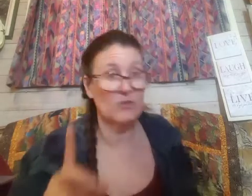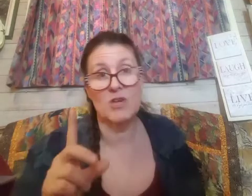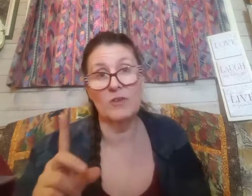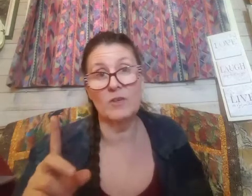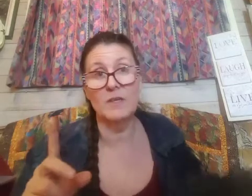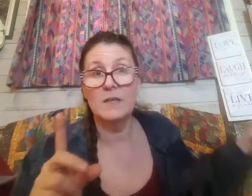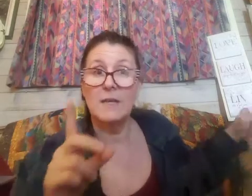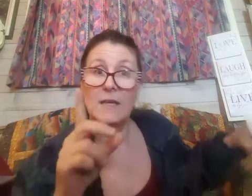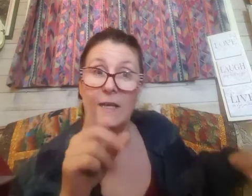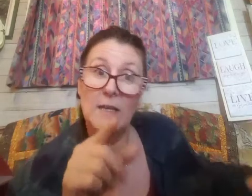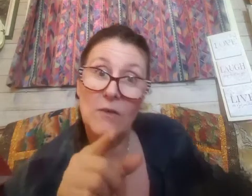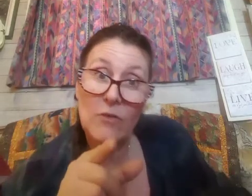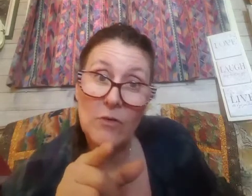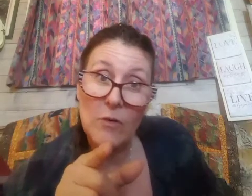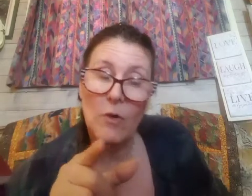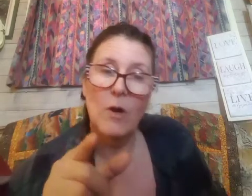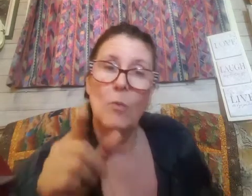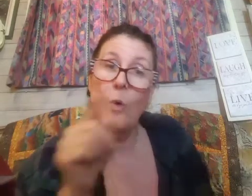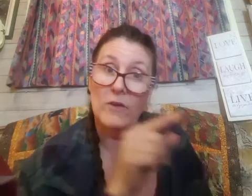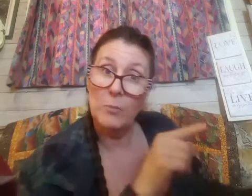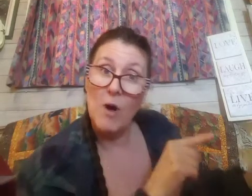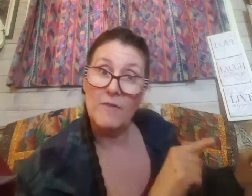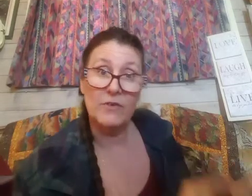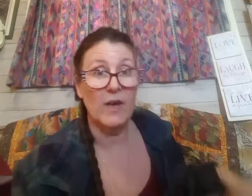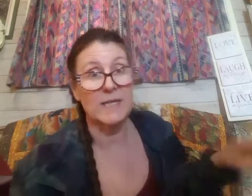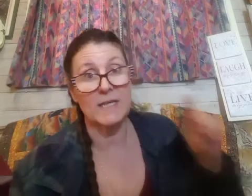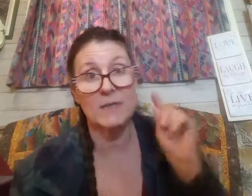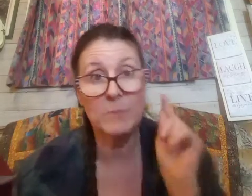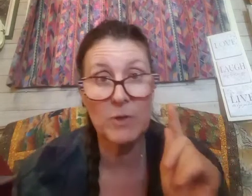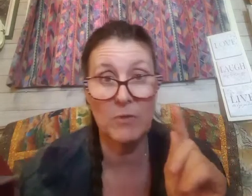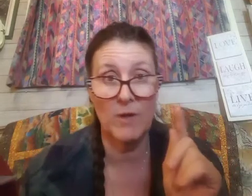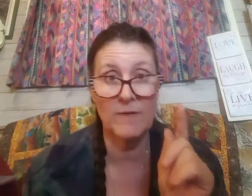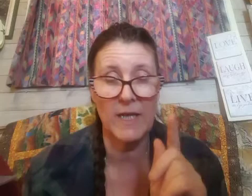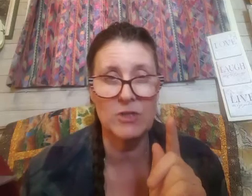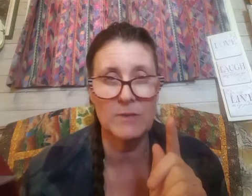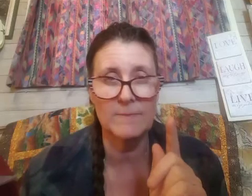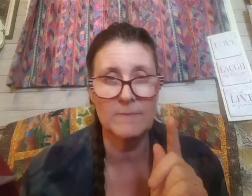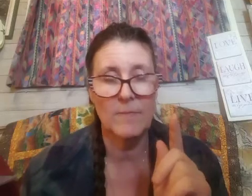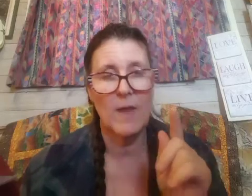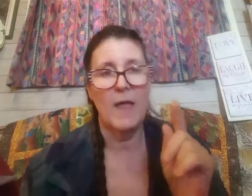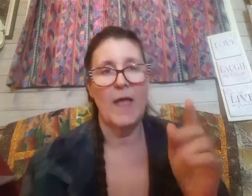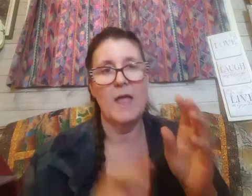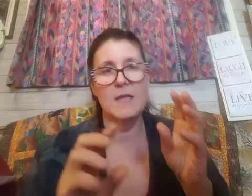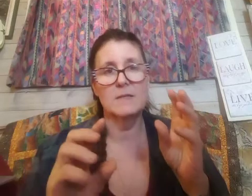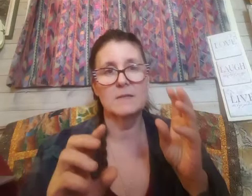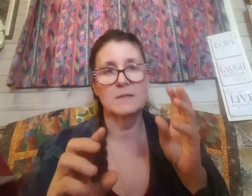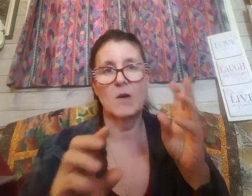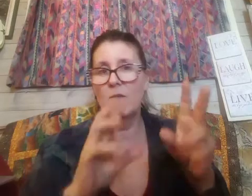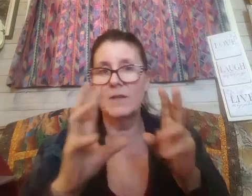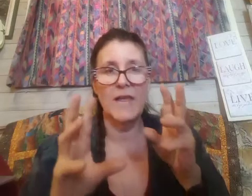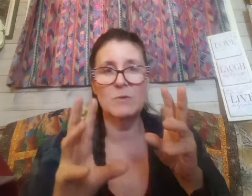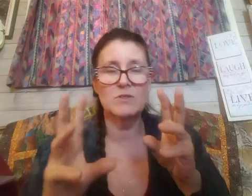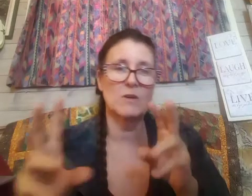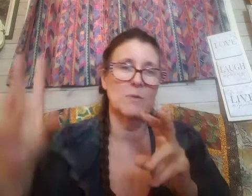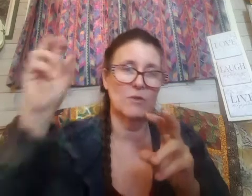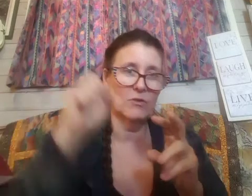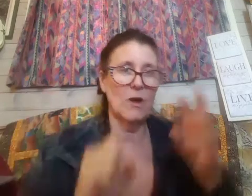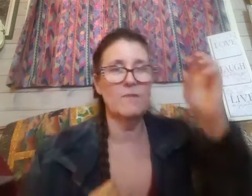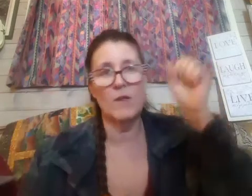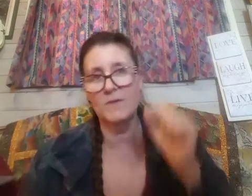suggesting is was prophesied in the book of revelation and all the language about the star falling